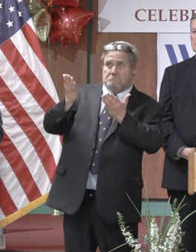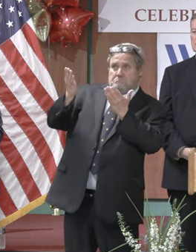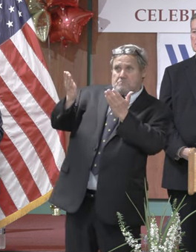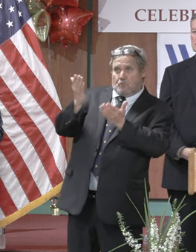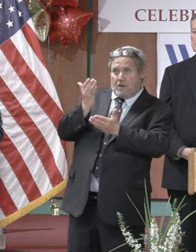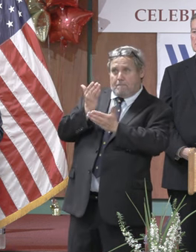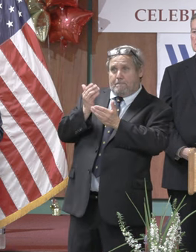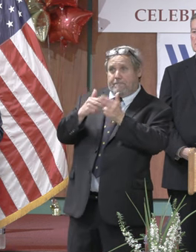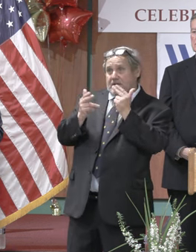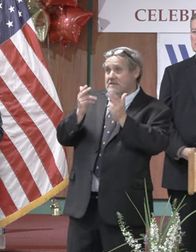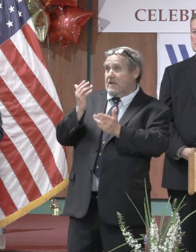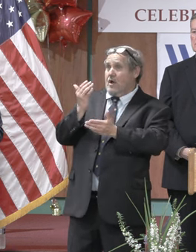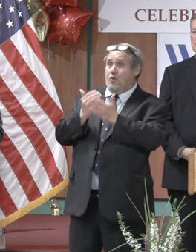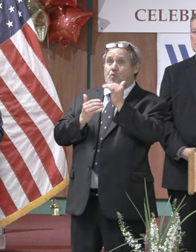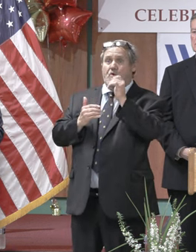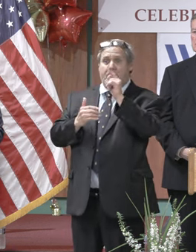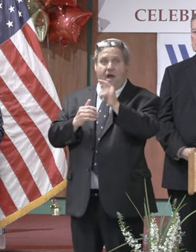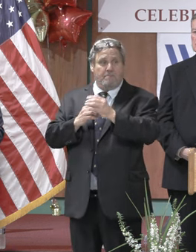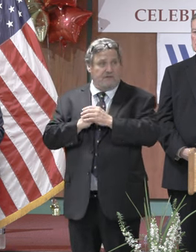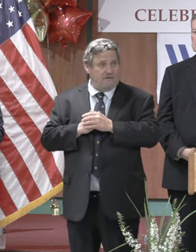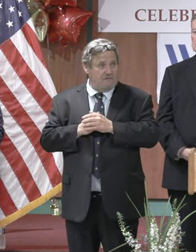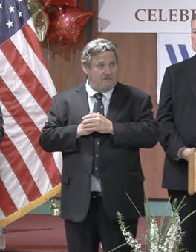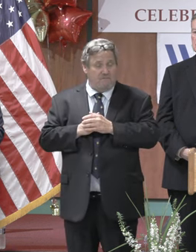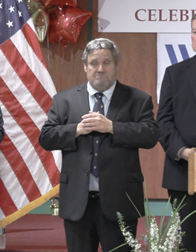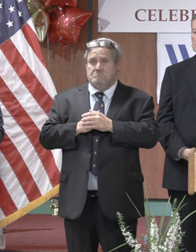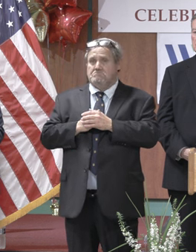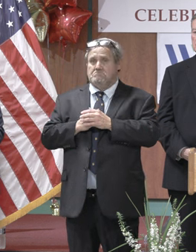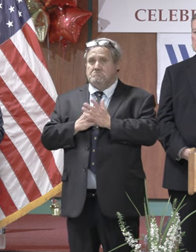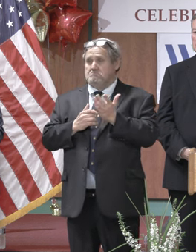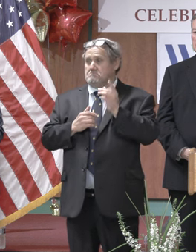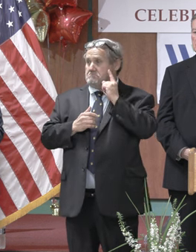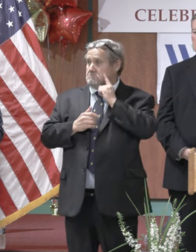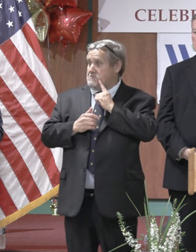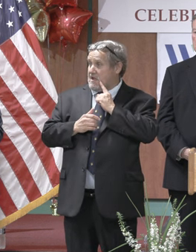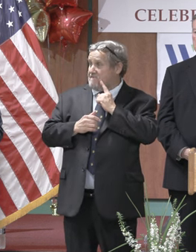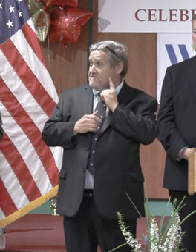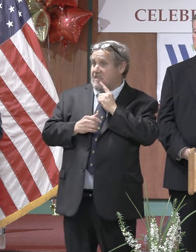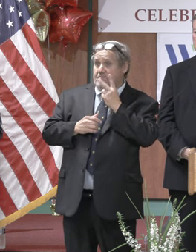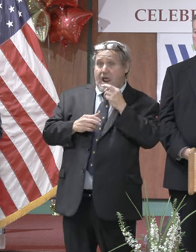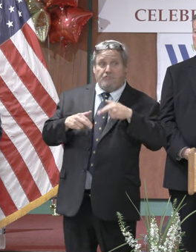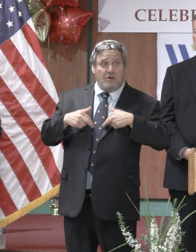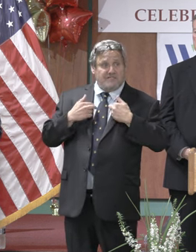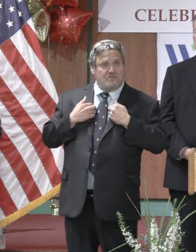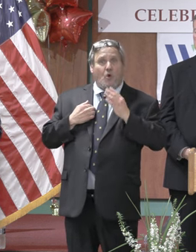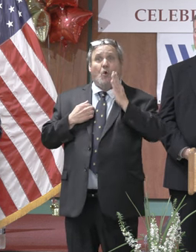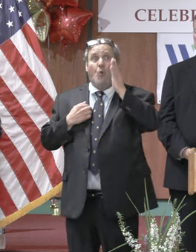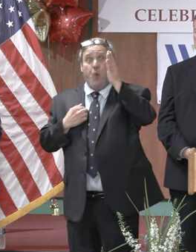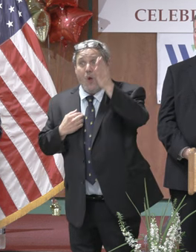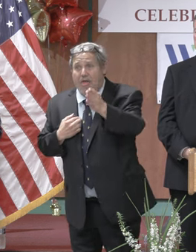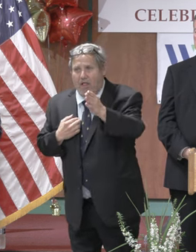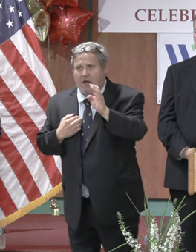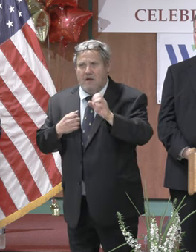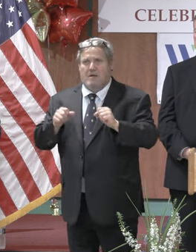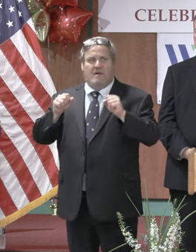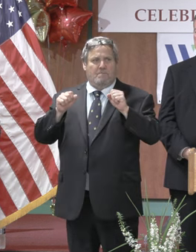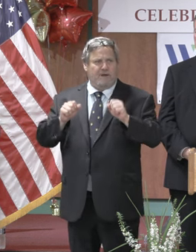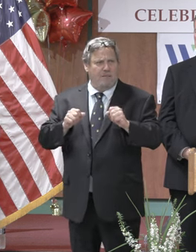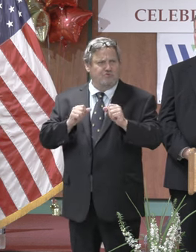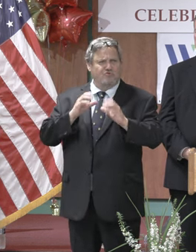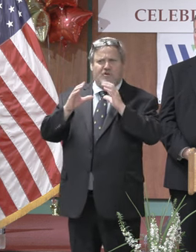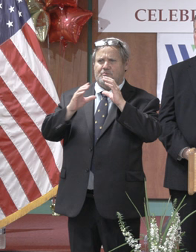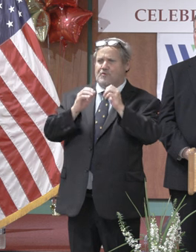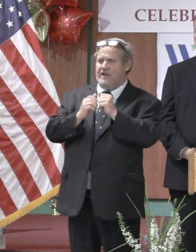so if you think about that we've got the water house this new project we plan